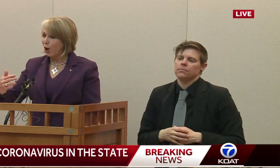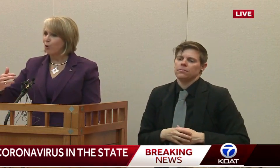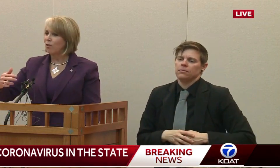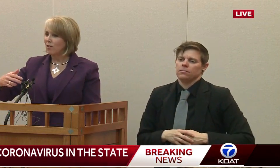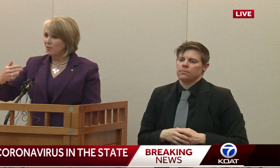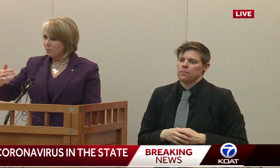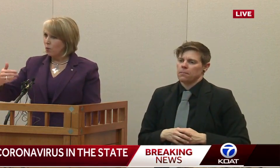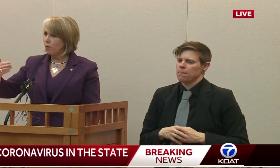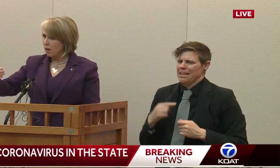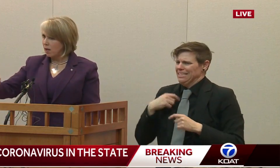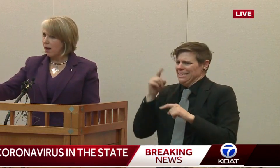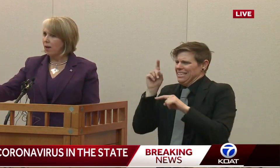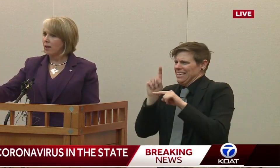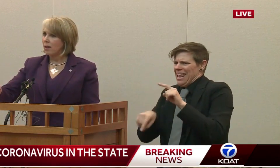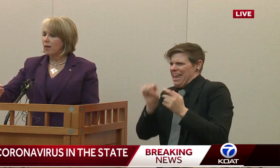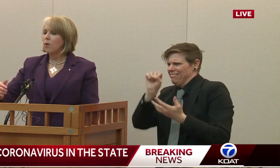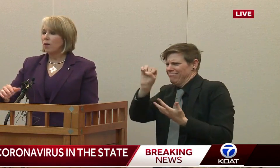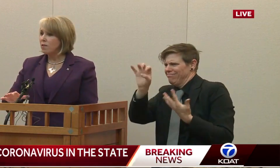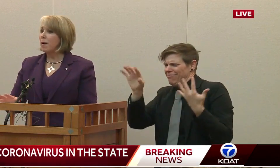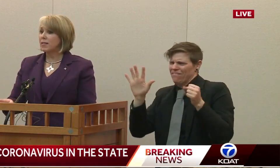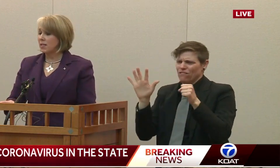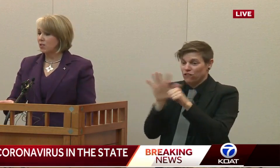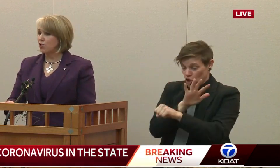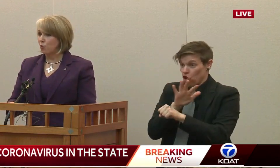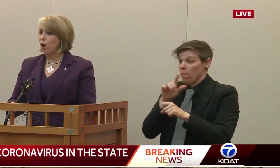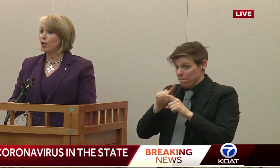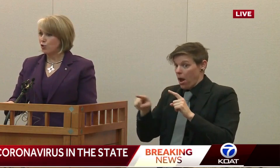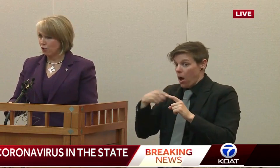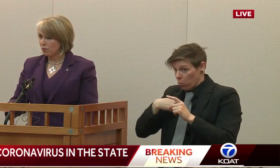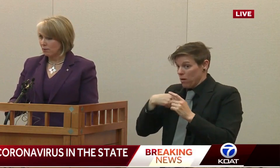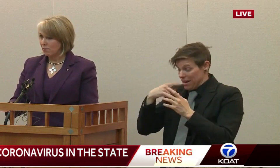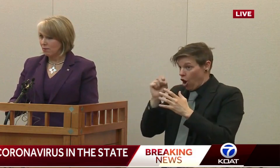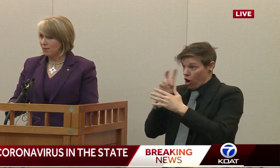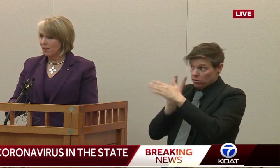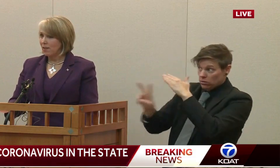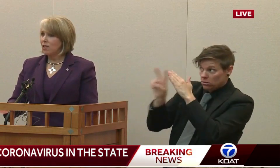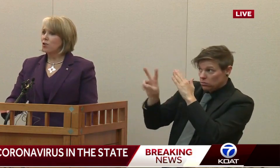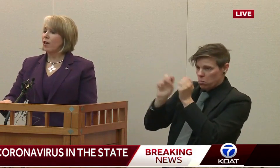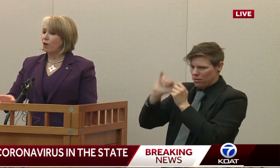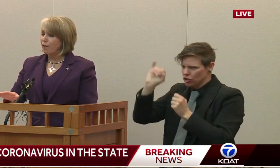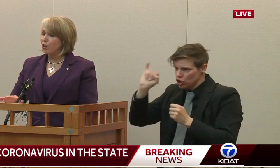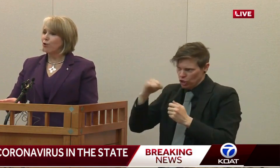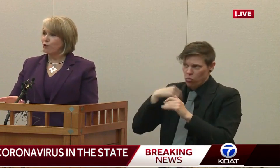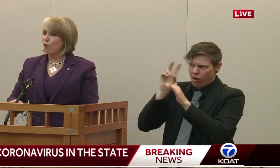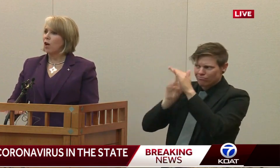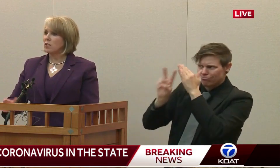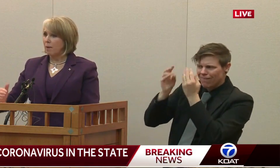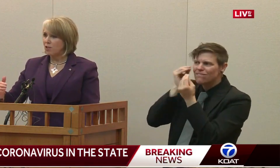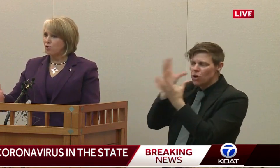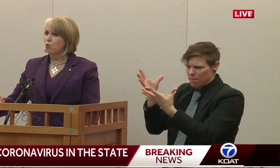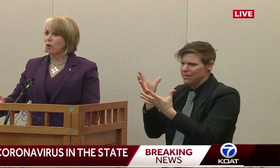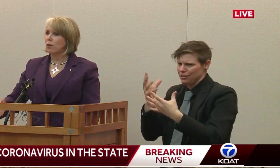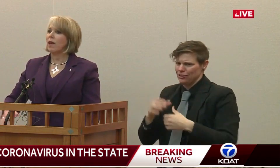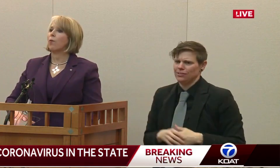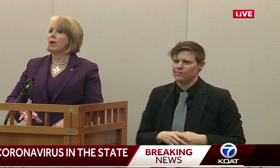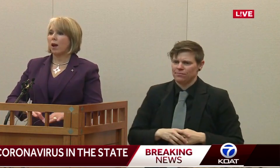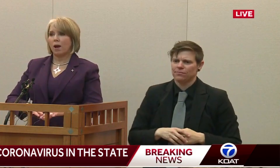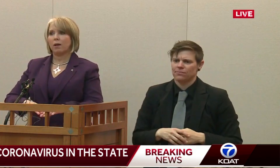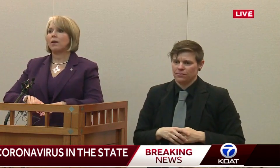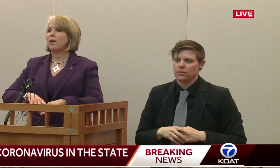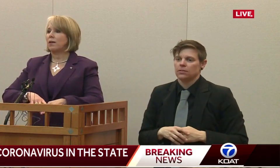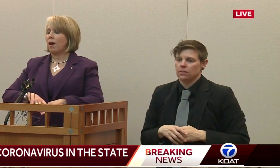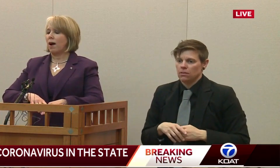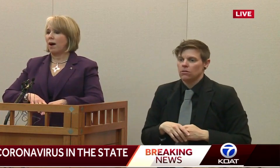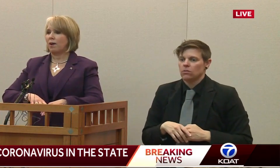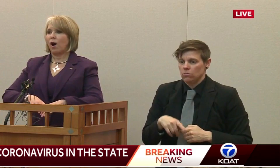Mexicans to know we're thinking ahead. We have New Mexicans who were uninsured. So there are vehicles for us to make sure that we